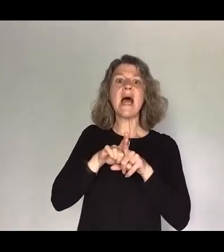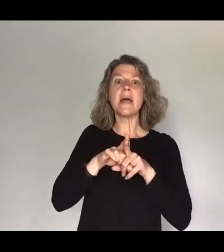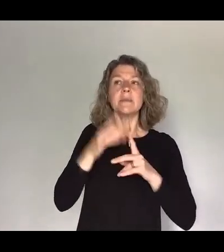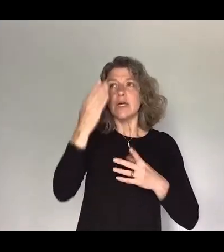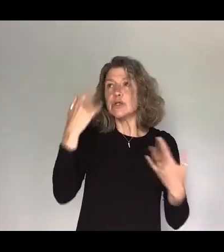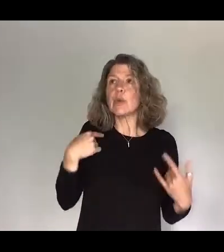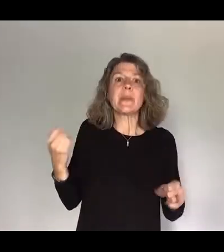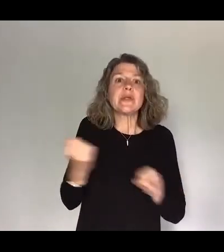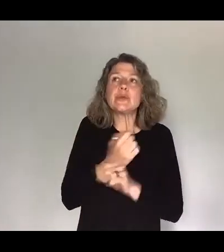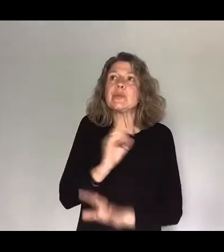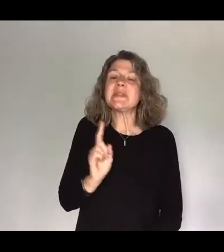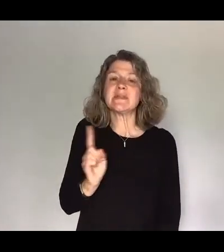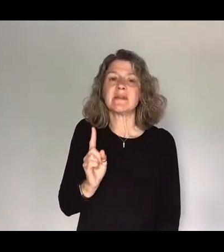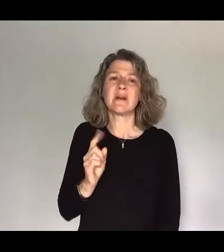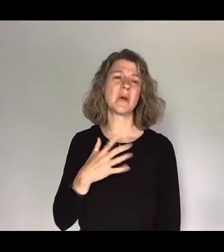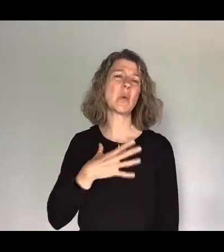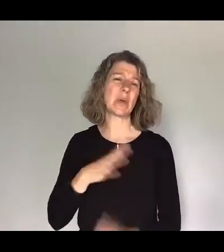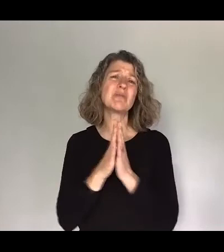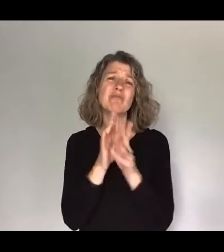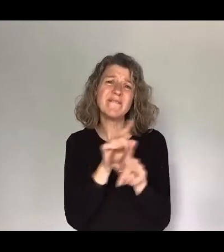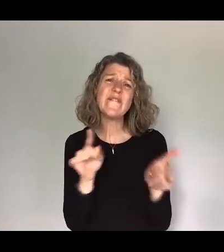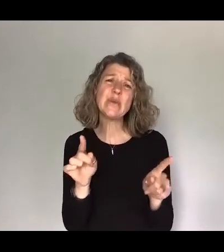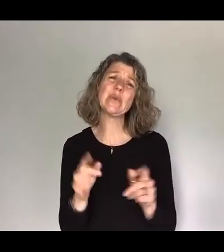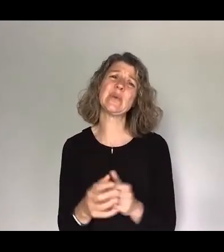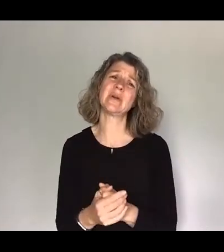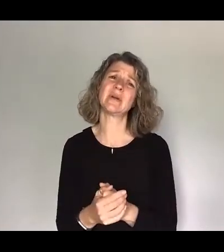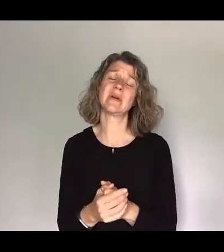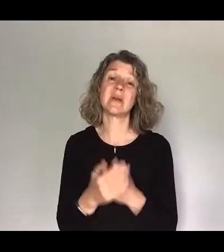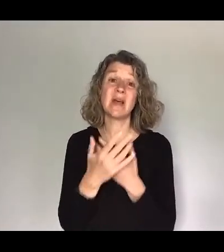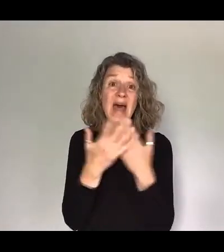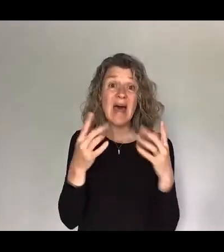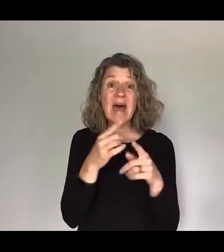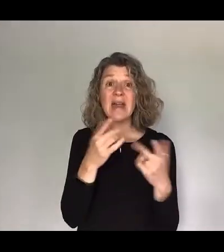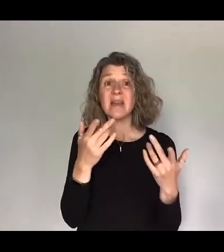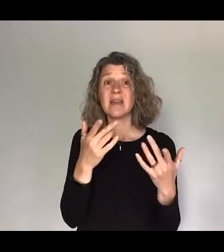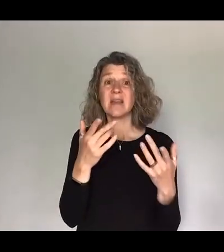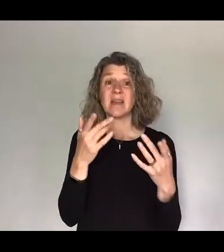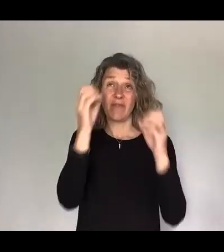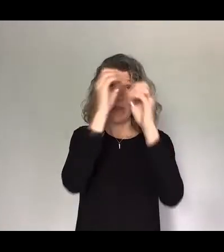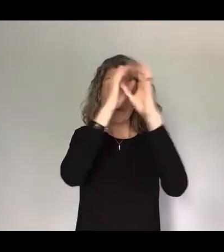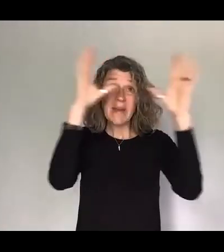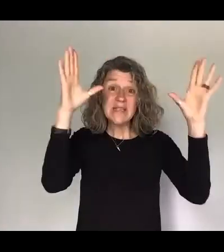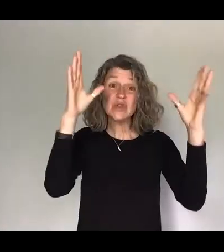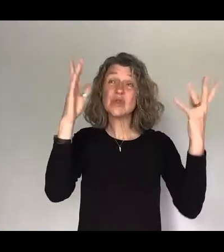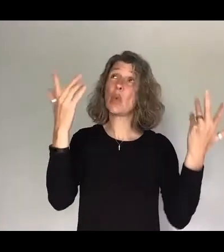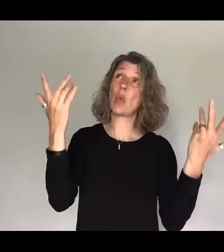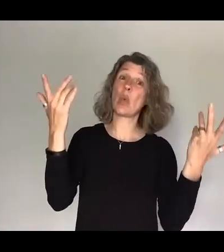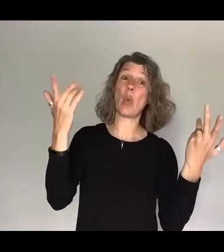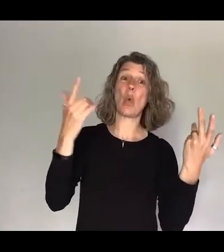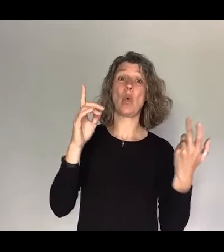we'd love to pray for you if any of these words or pictures or if you just need prayer would you make